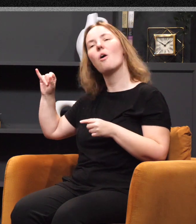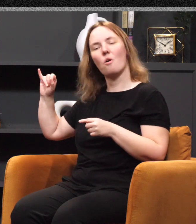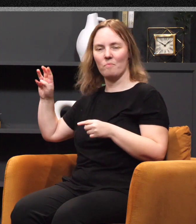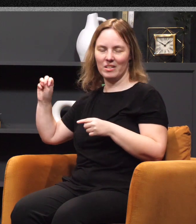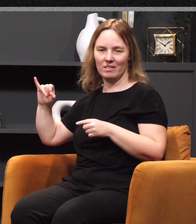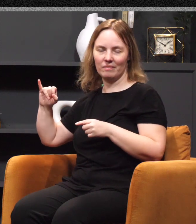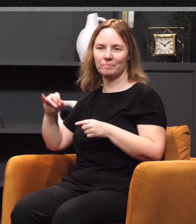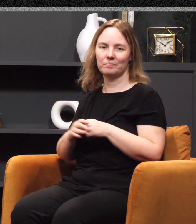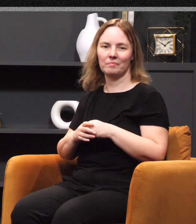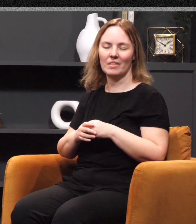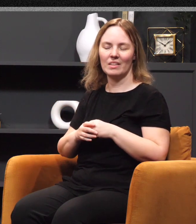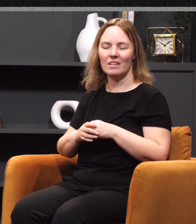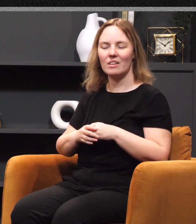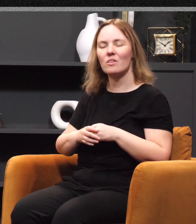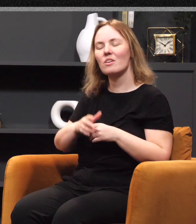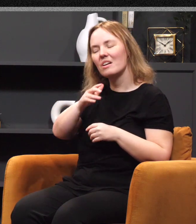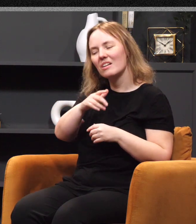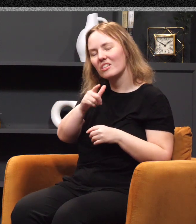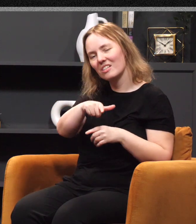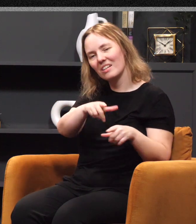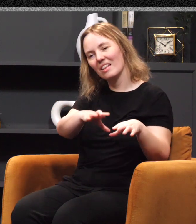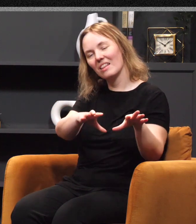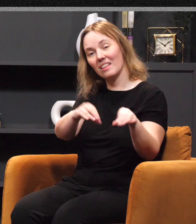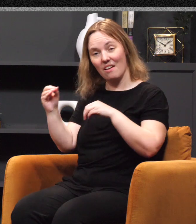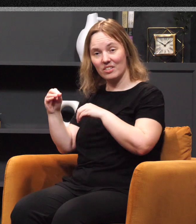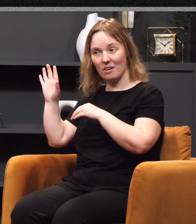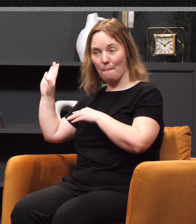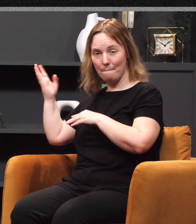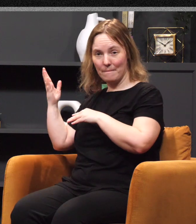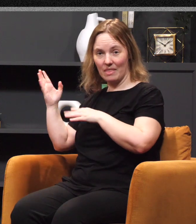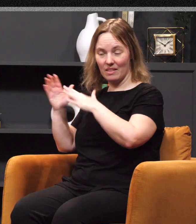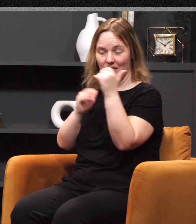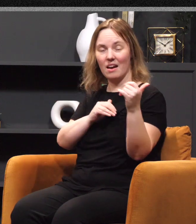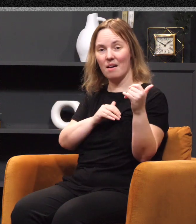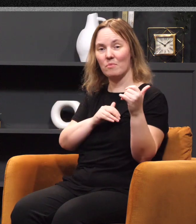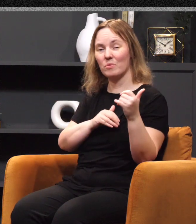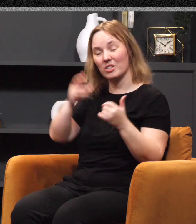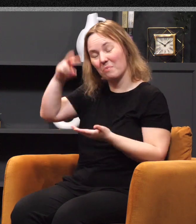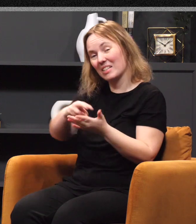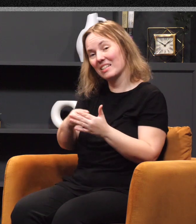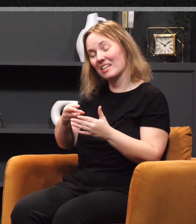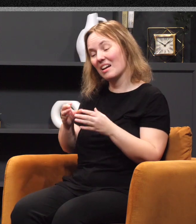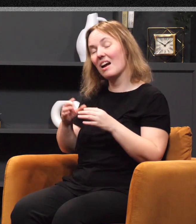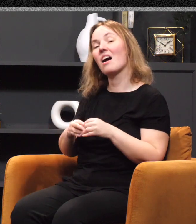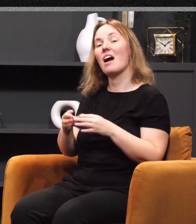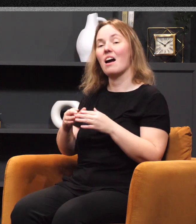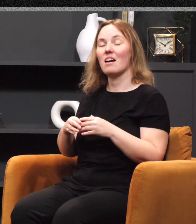the land of Israel. She had left Bethlehem. The word Bethlehem means house of bread. She and her husband, because they fell on some